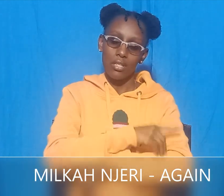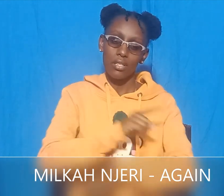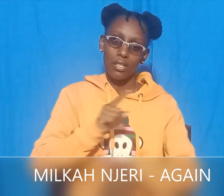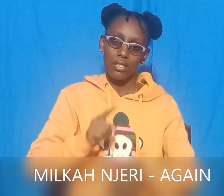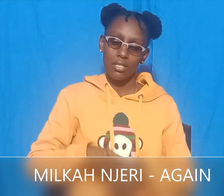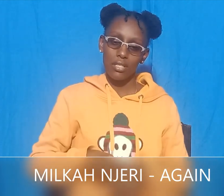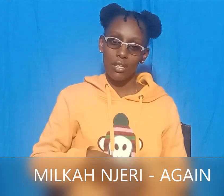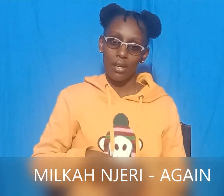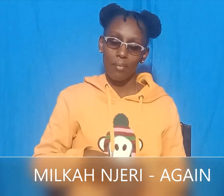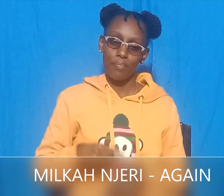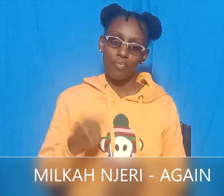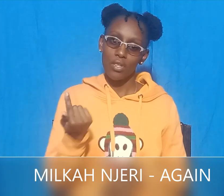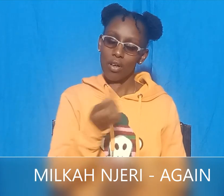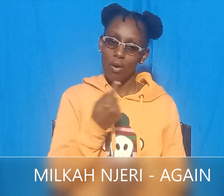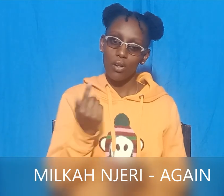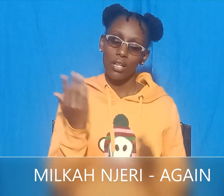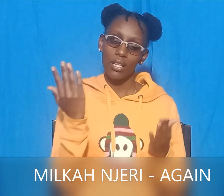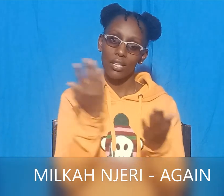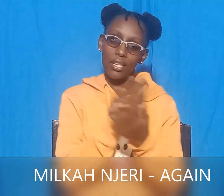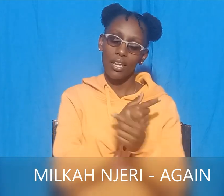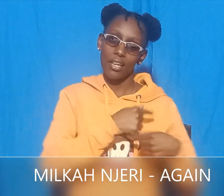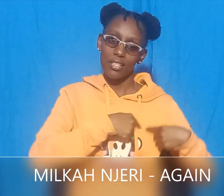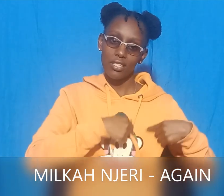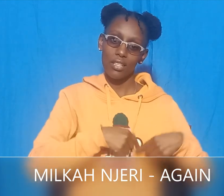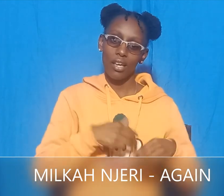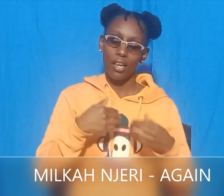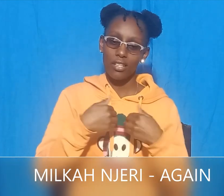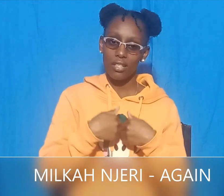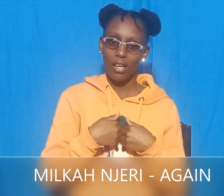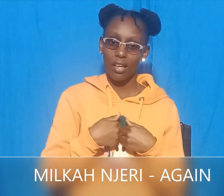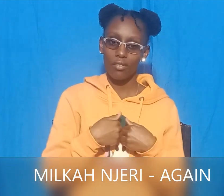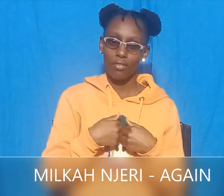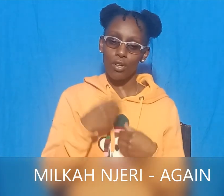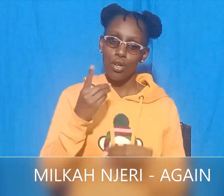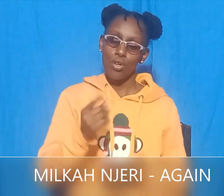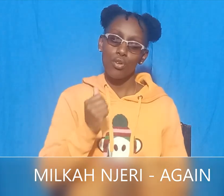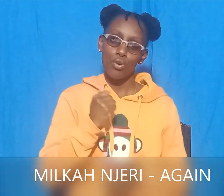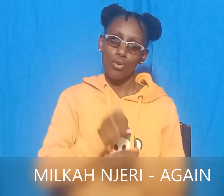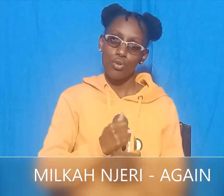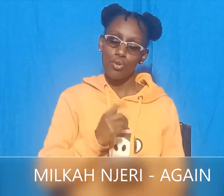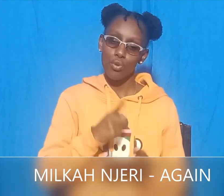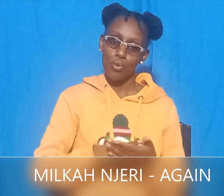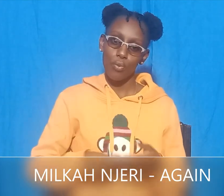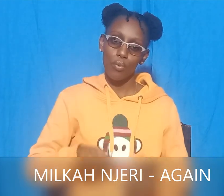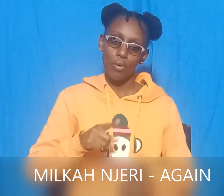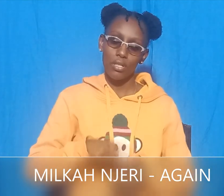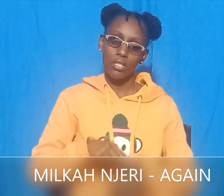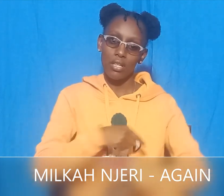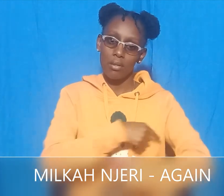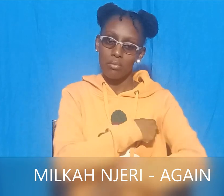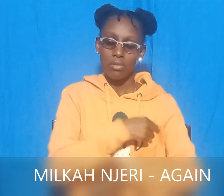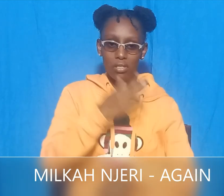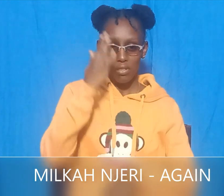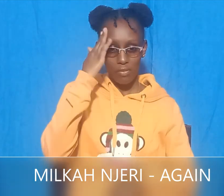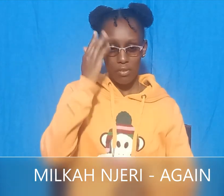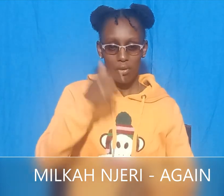our hearts only at night. What will you do if your chief finds that I have no heart?